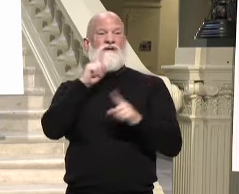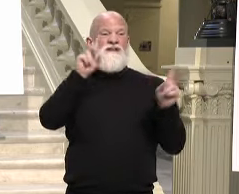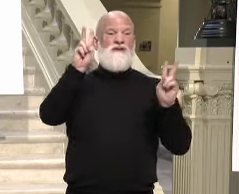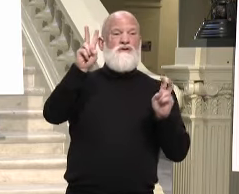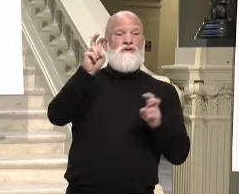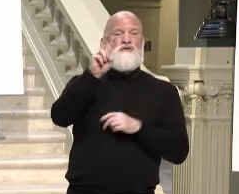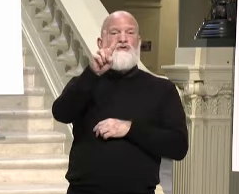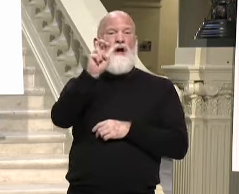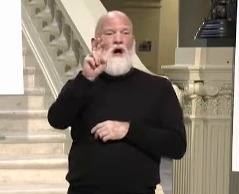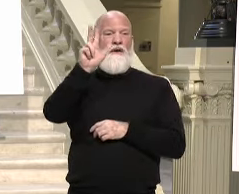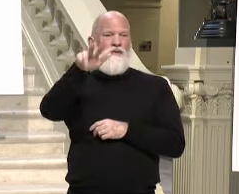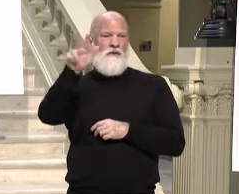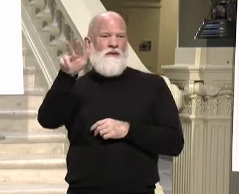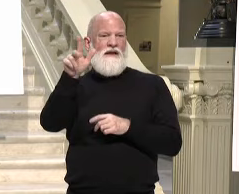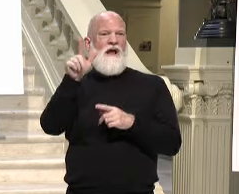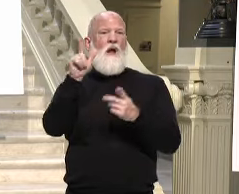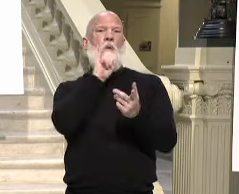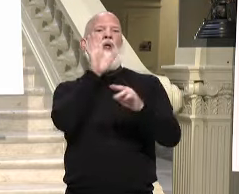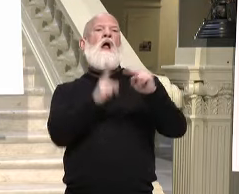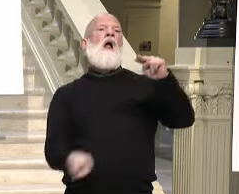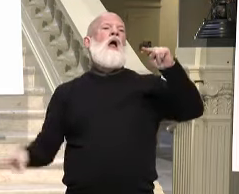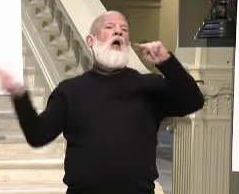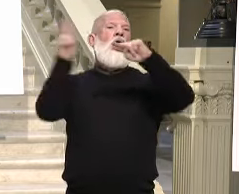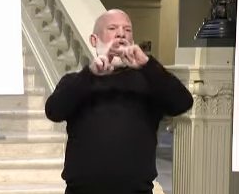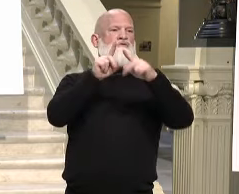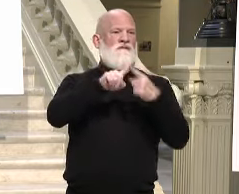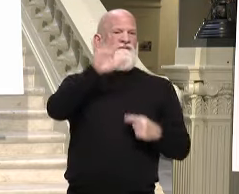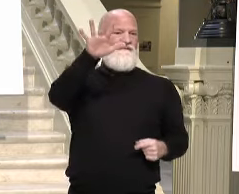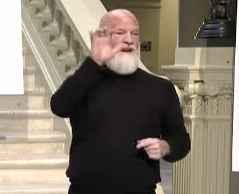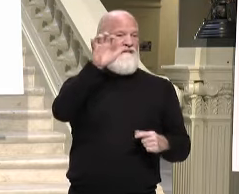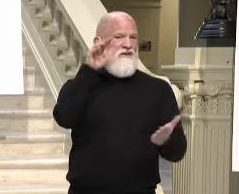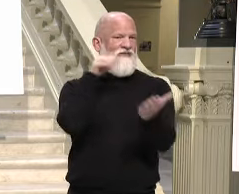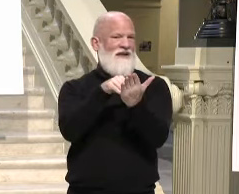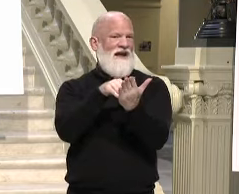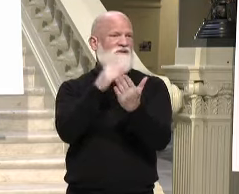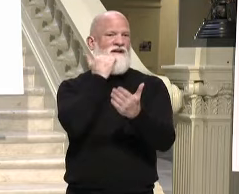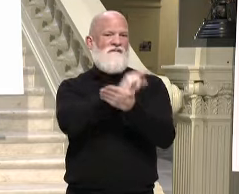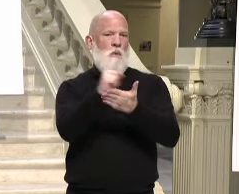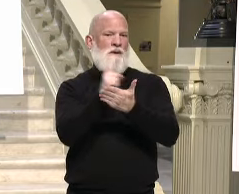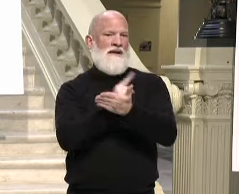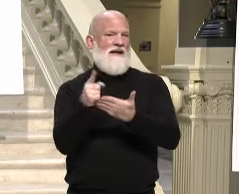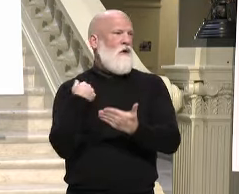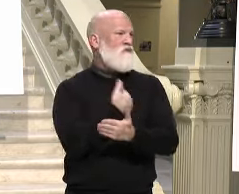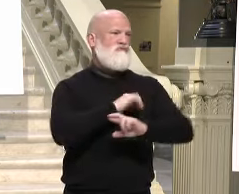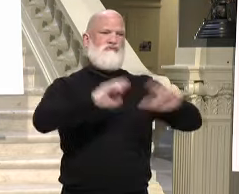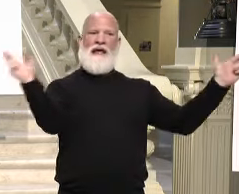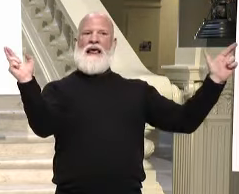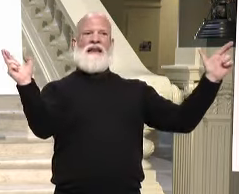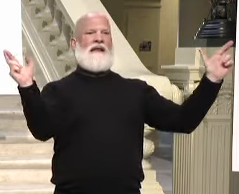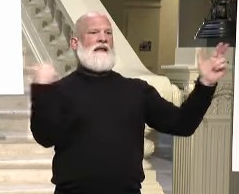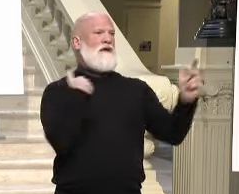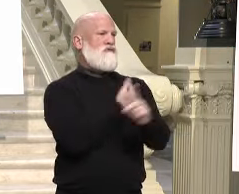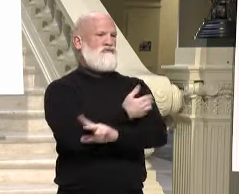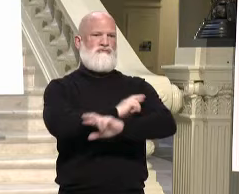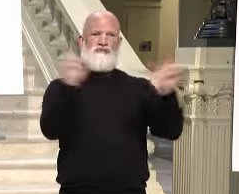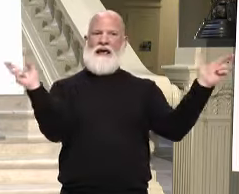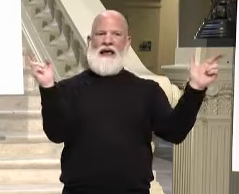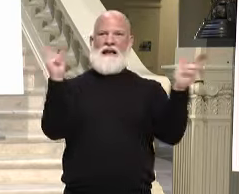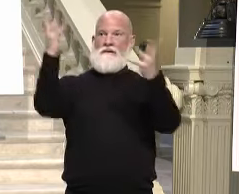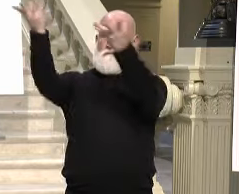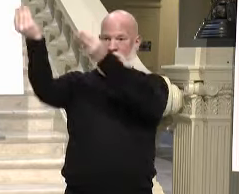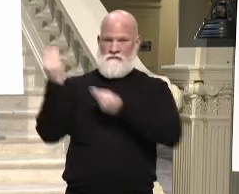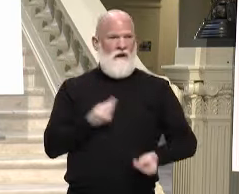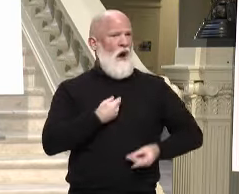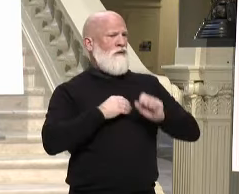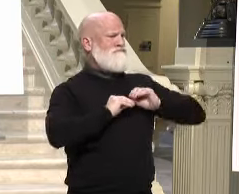500,000 or whatever the number is going to be, we're going to already be prepared from the state perspective to ramp up.